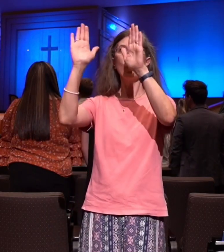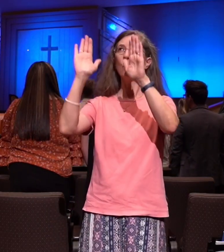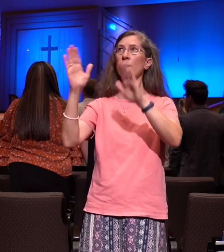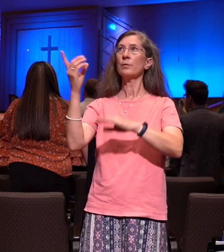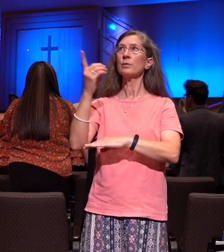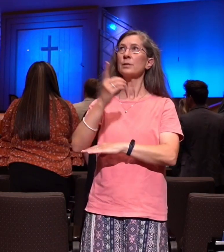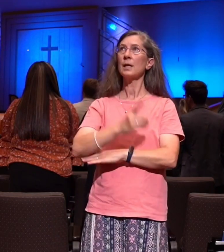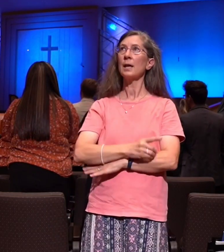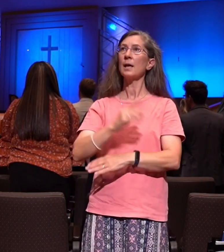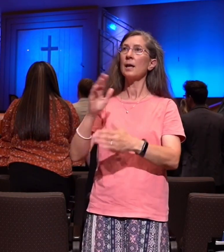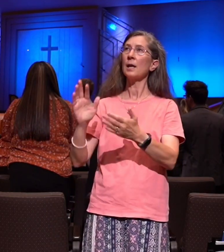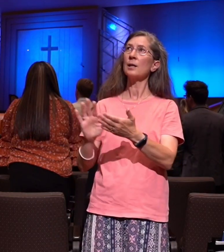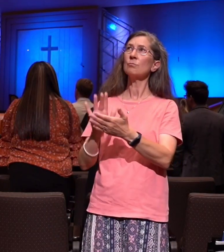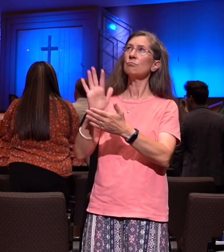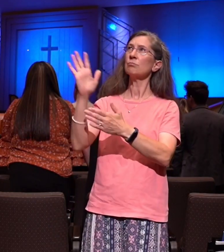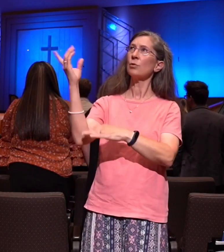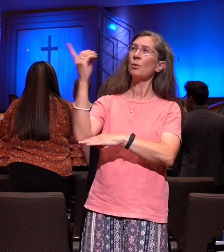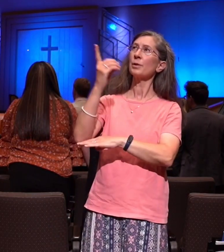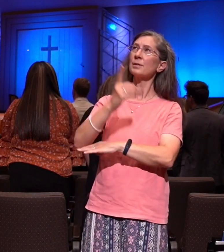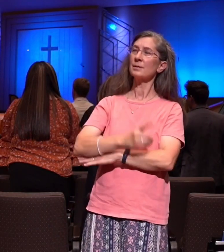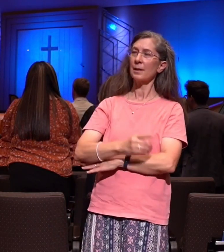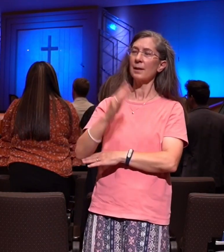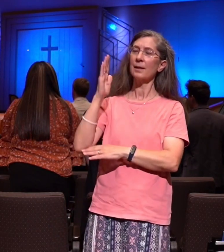glorious day that will be.